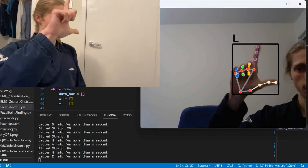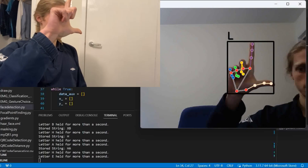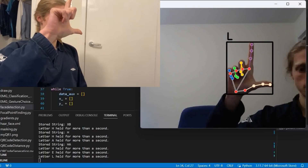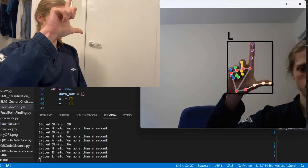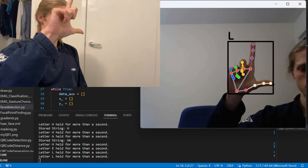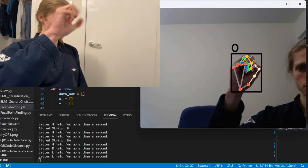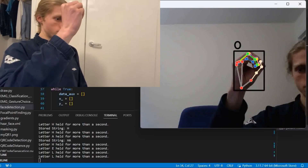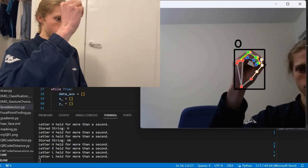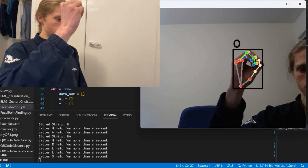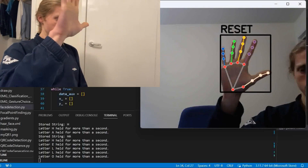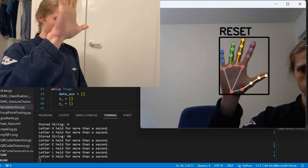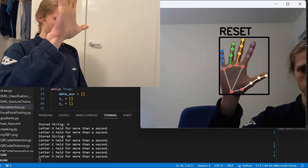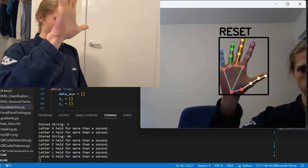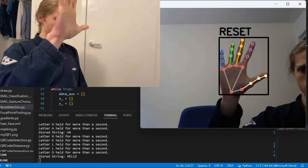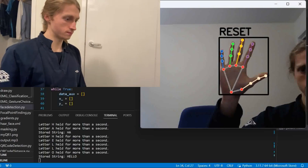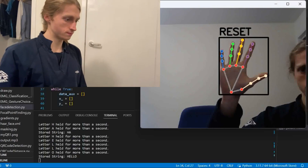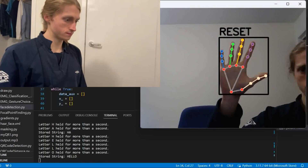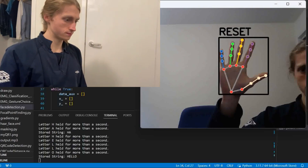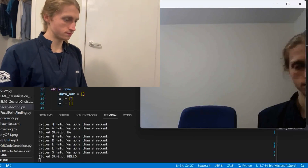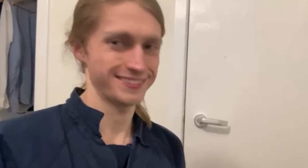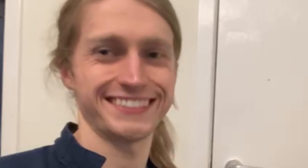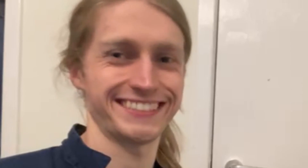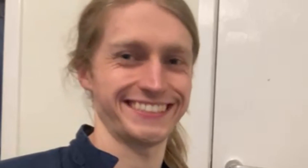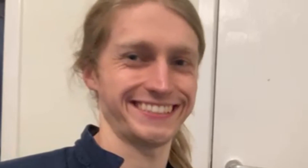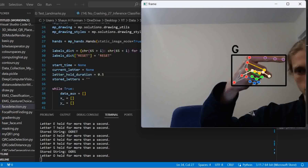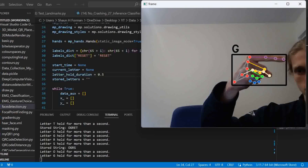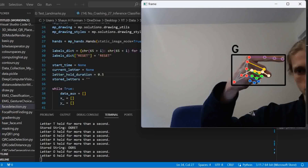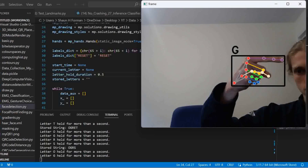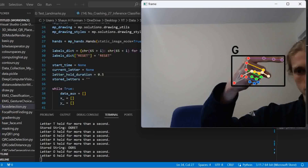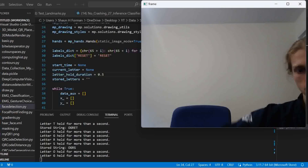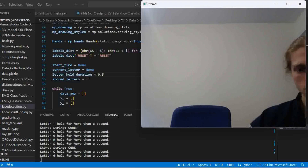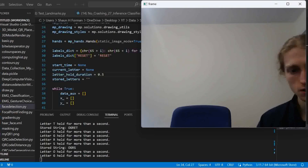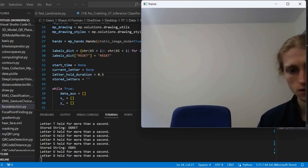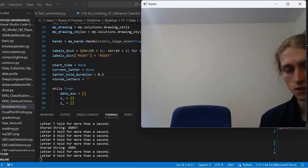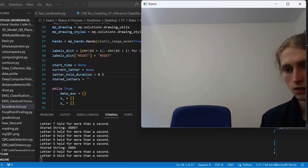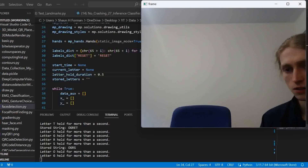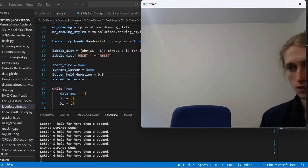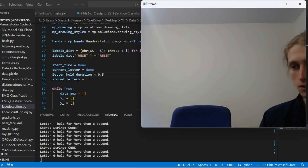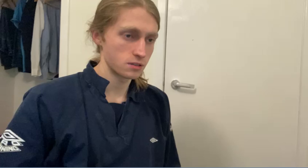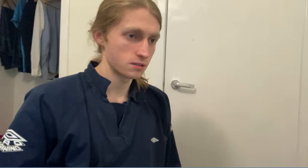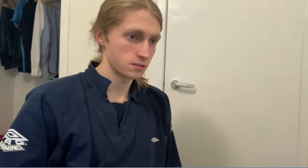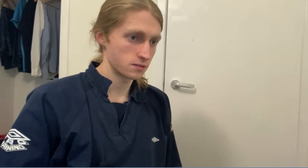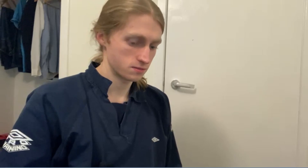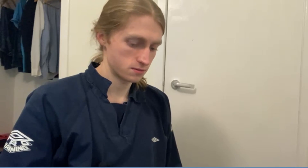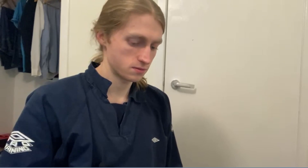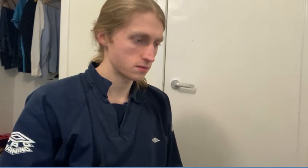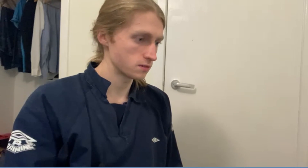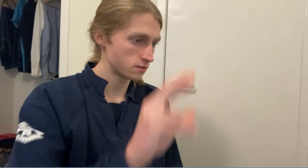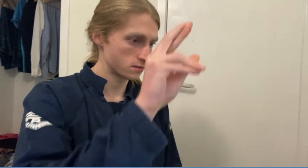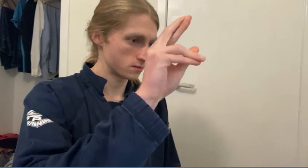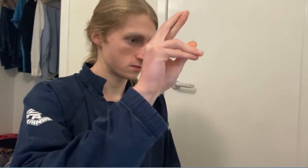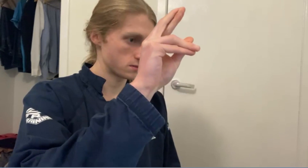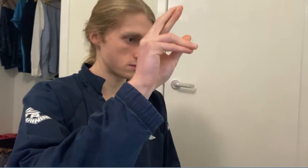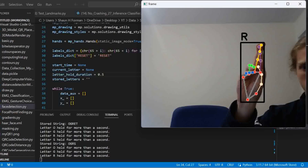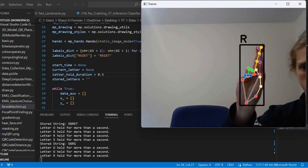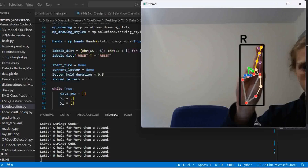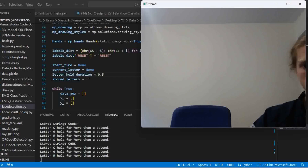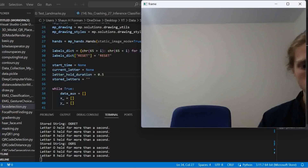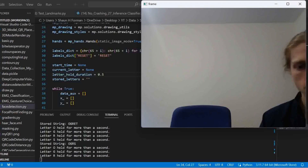than me. Hello. I moved the interval between letters to 0.5 seconds, so as long as the system classified